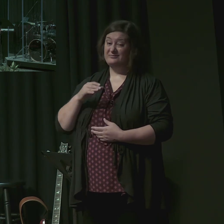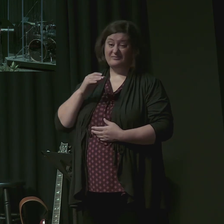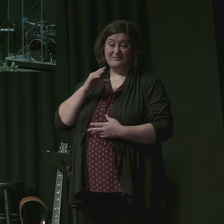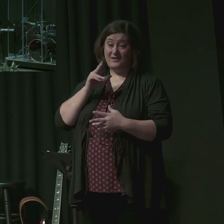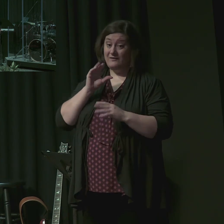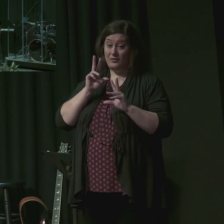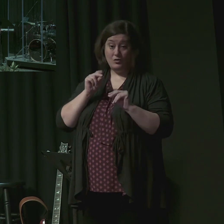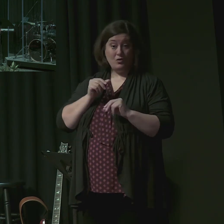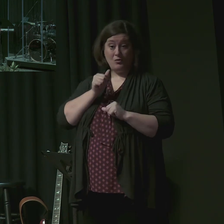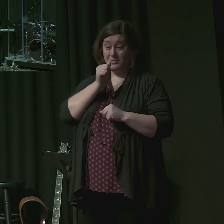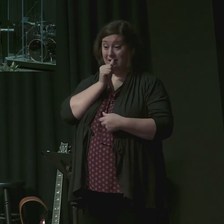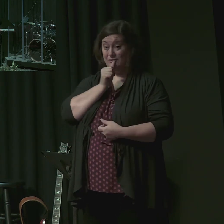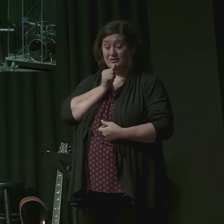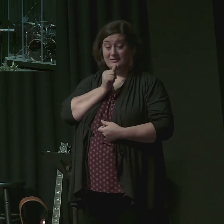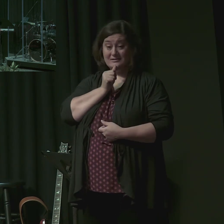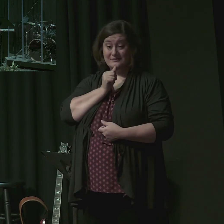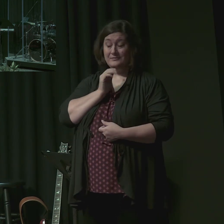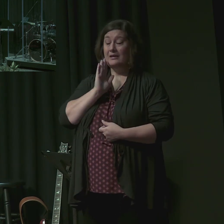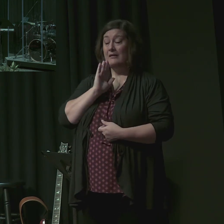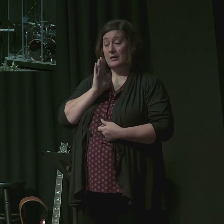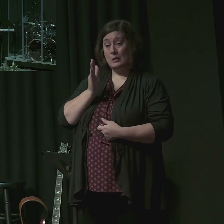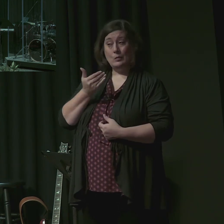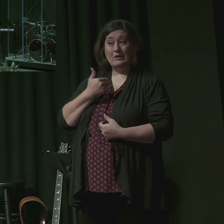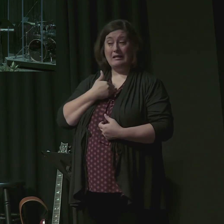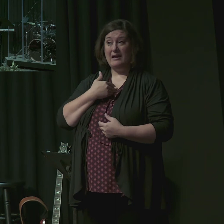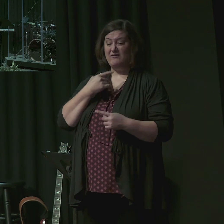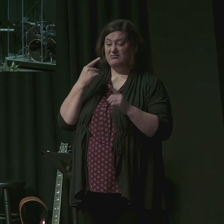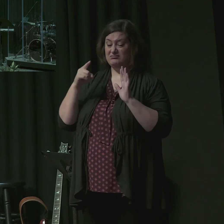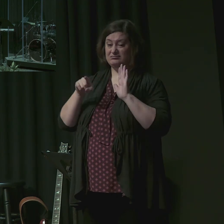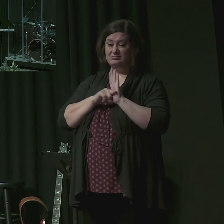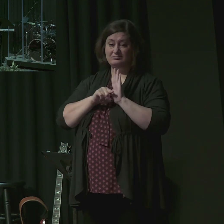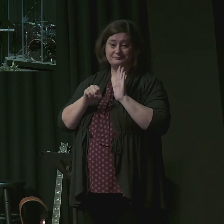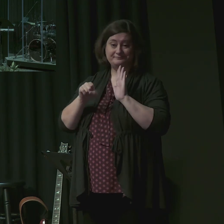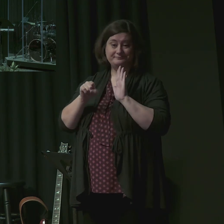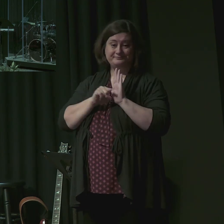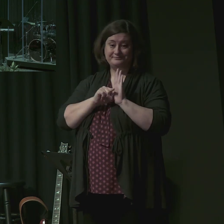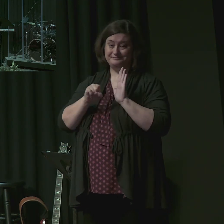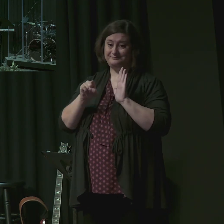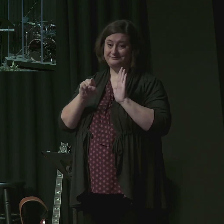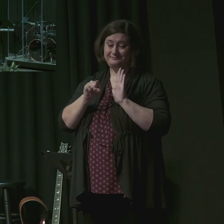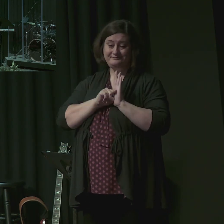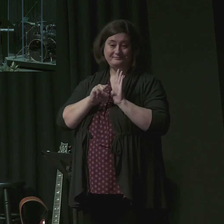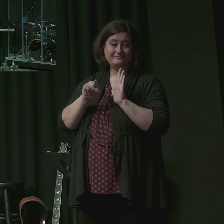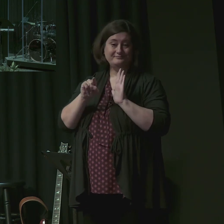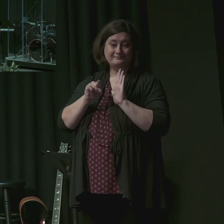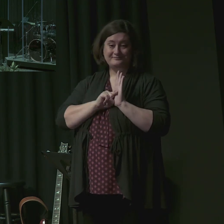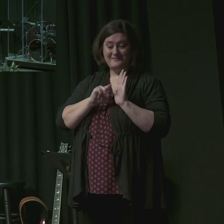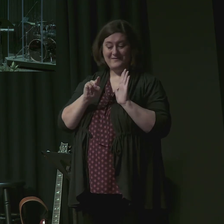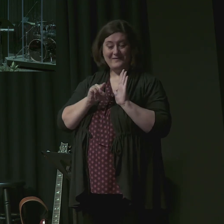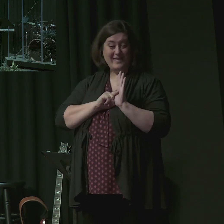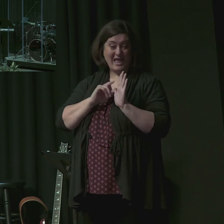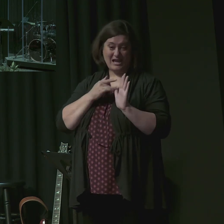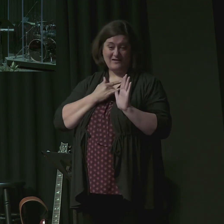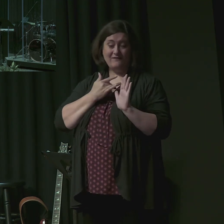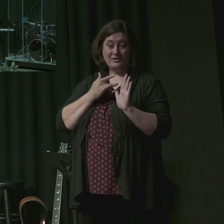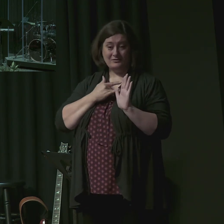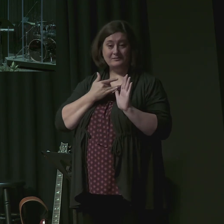and corrosive. Great patience and able instruction make even the bad